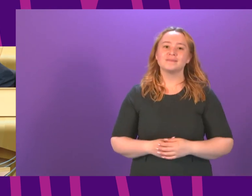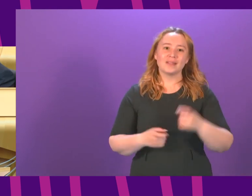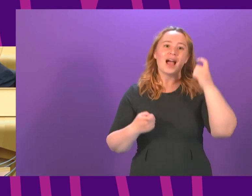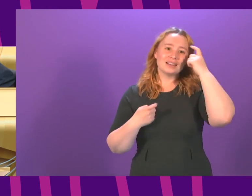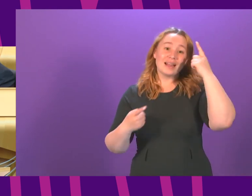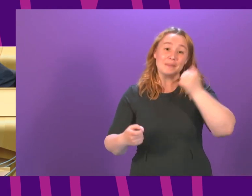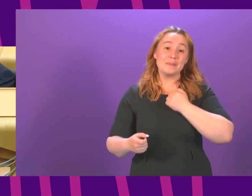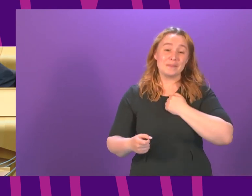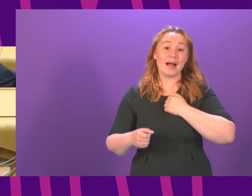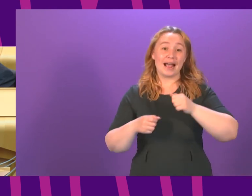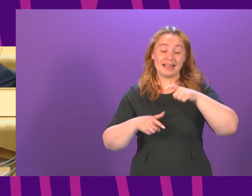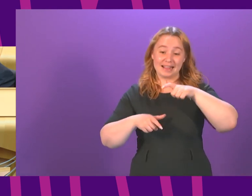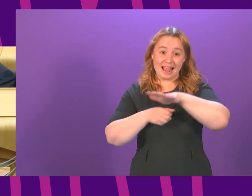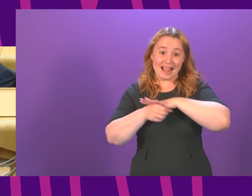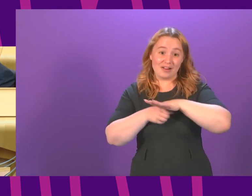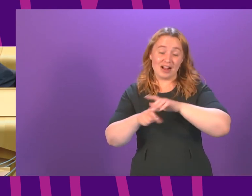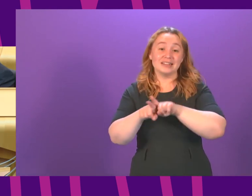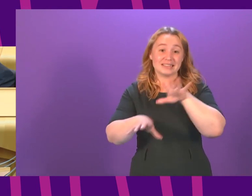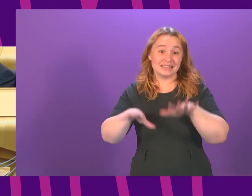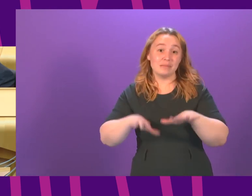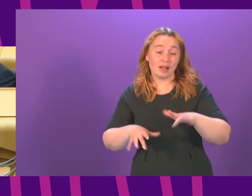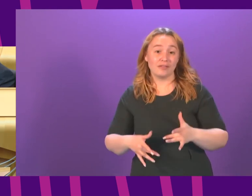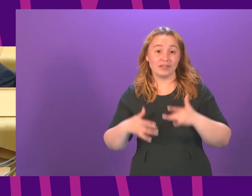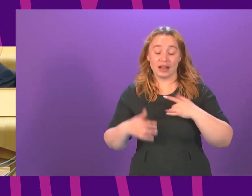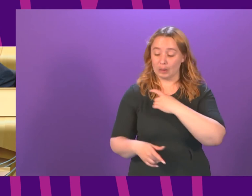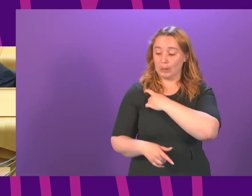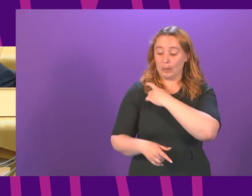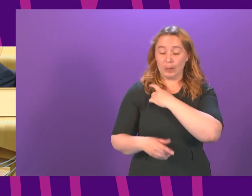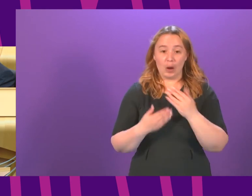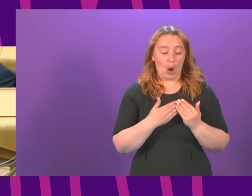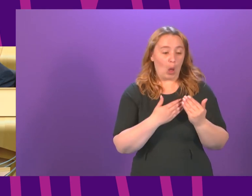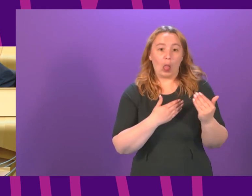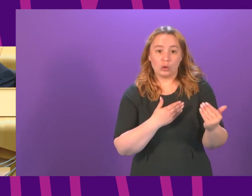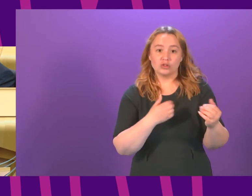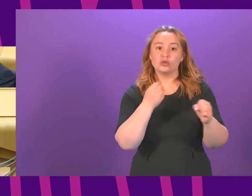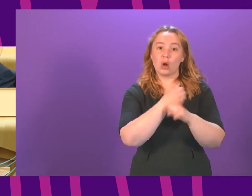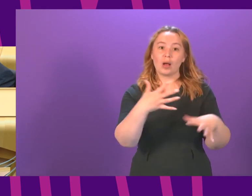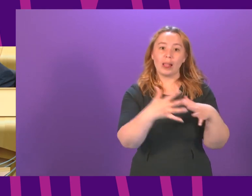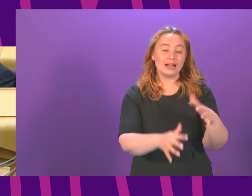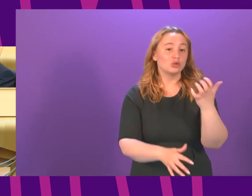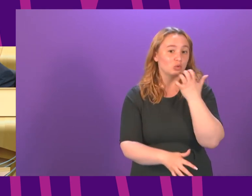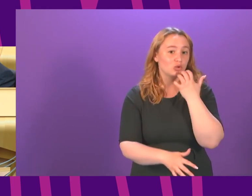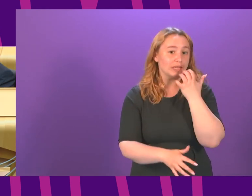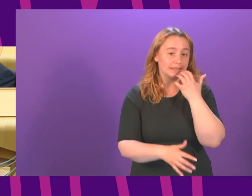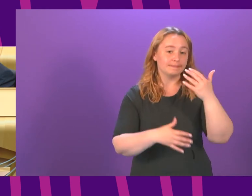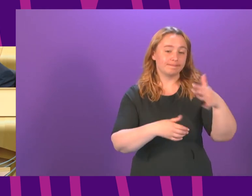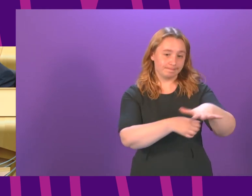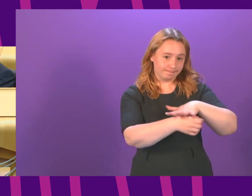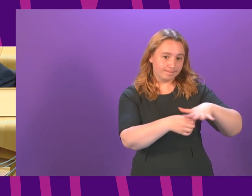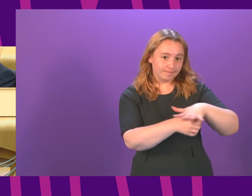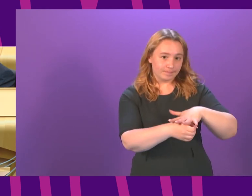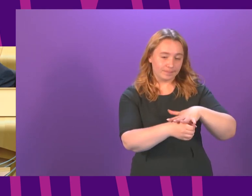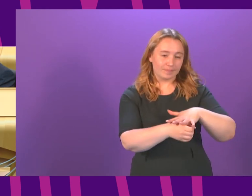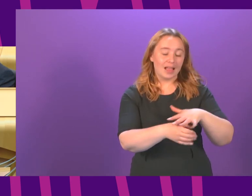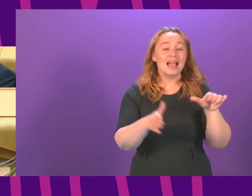constituents also live or many of my constituents live reasonably close to Glasgow Green as well these are